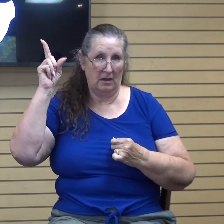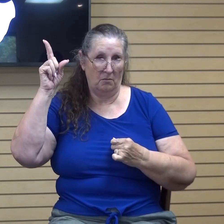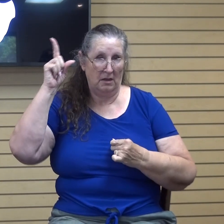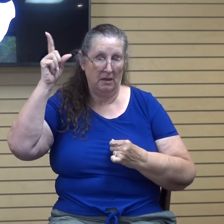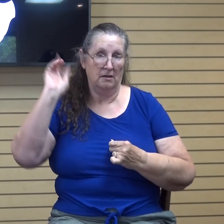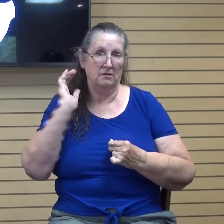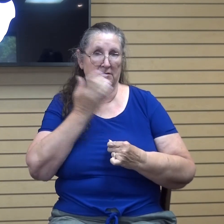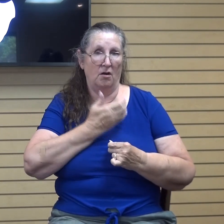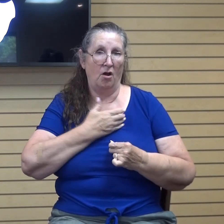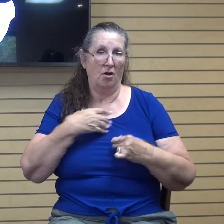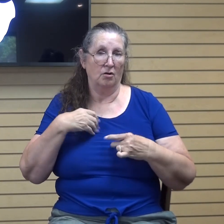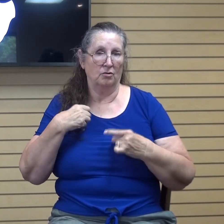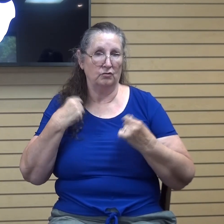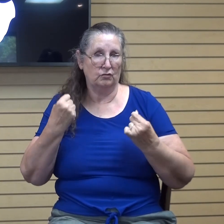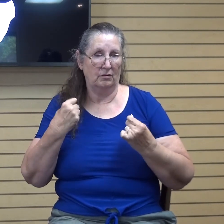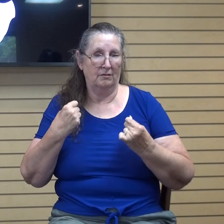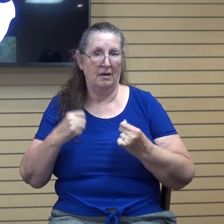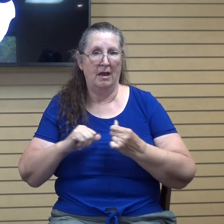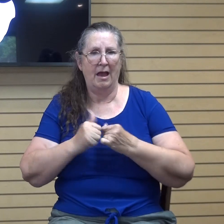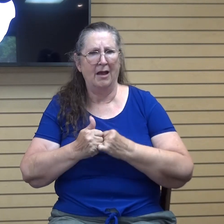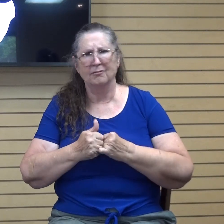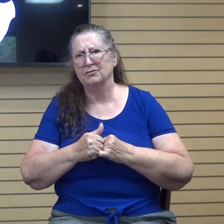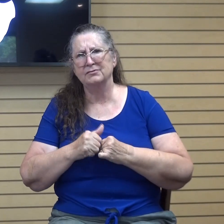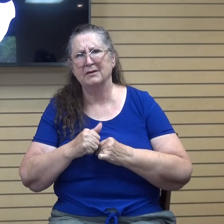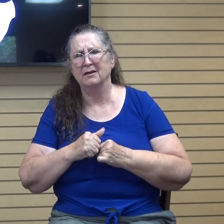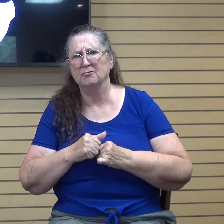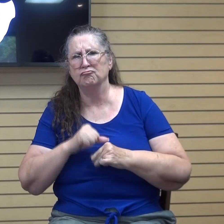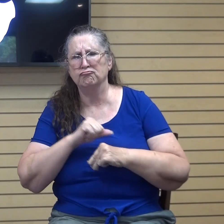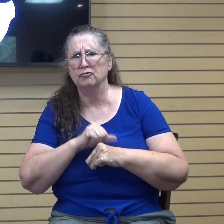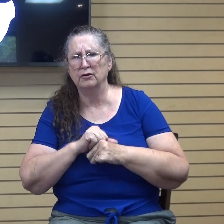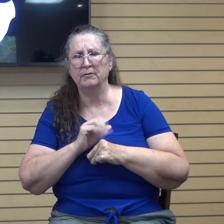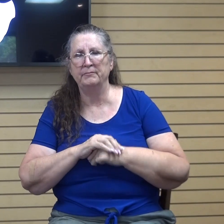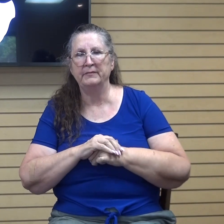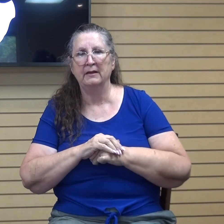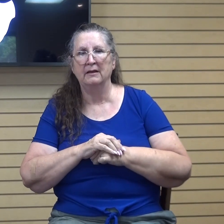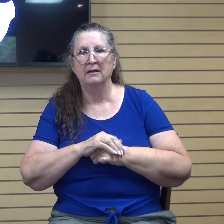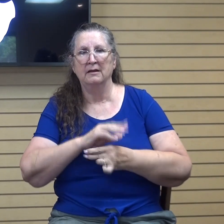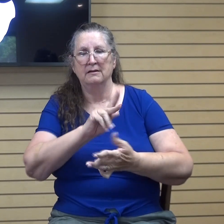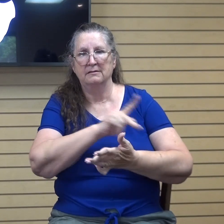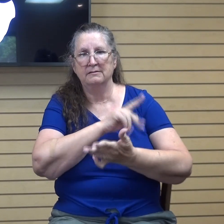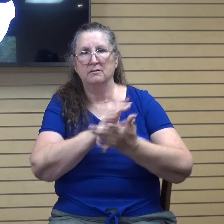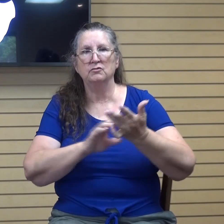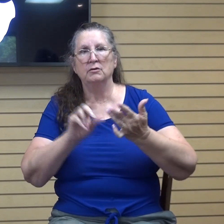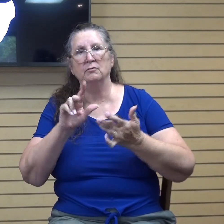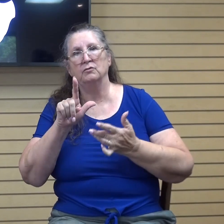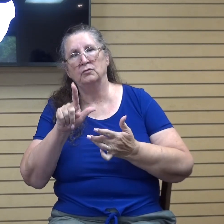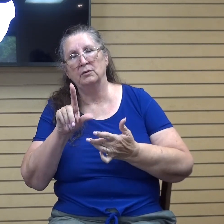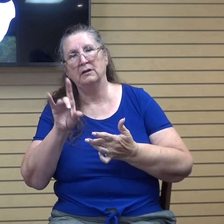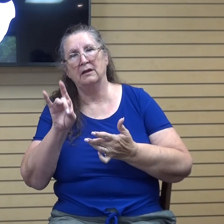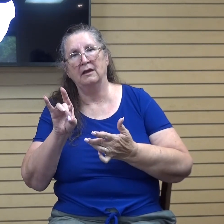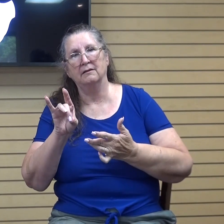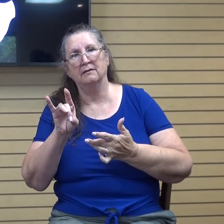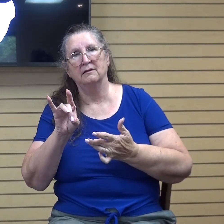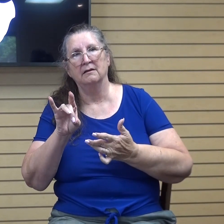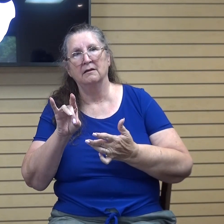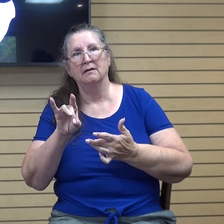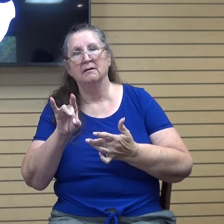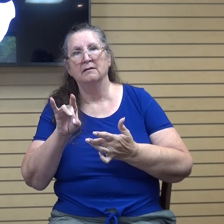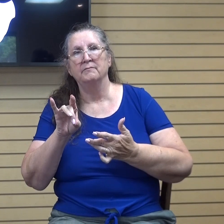So how does that work? We'll see in Psalms 28, verses 7-8, The Lord is my strength and my shield. In